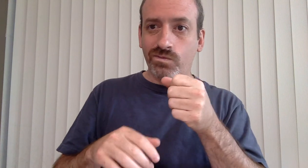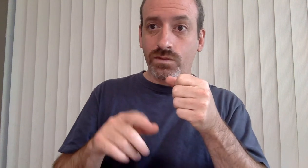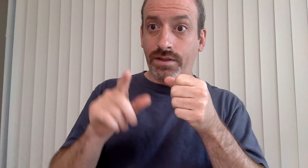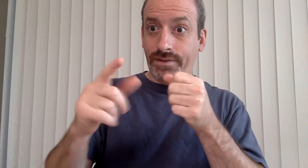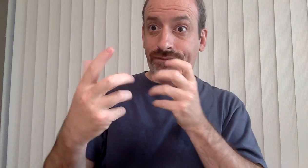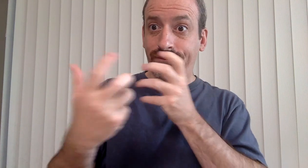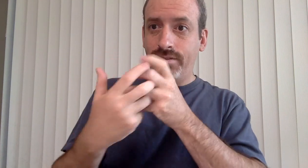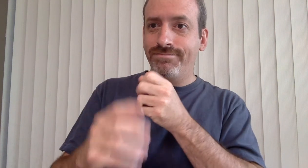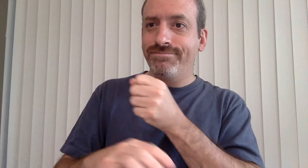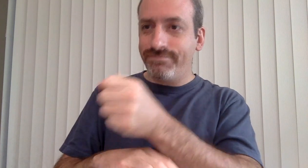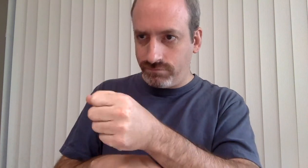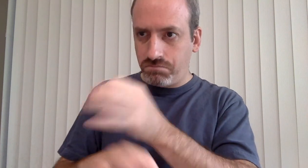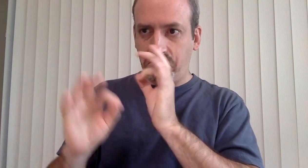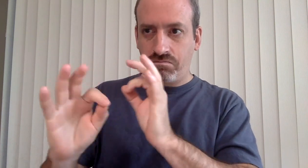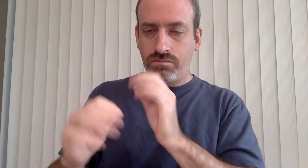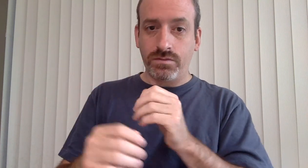Stay back. I got this.